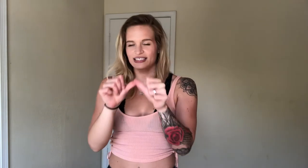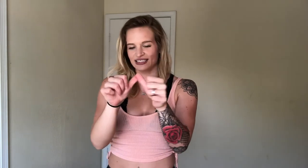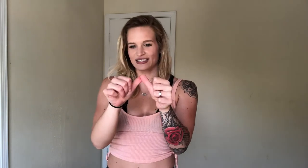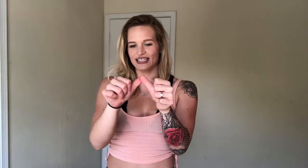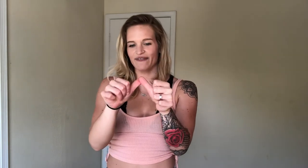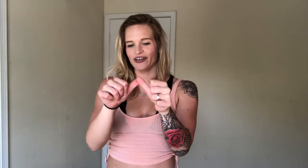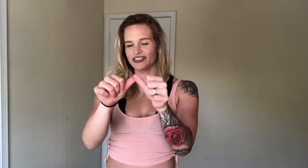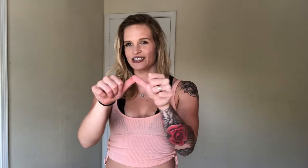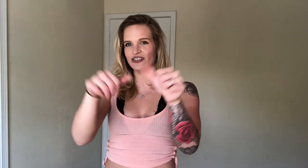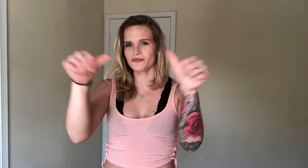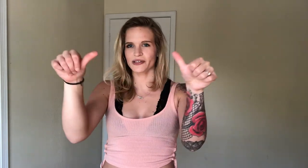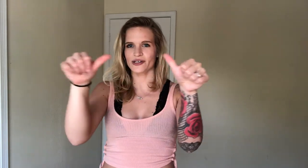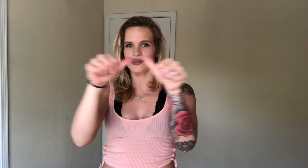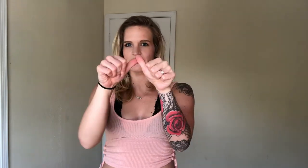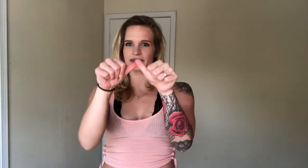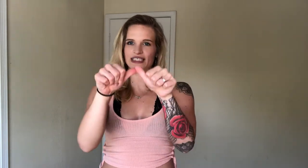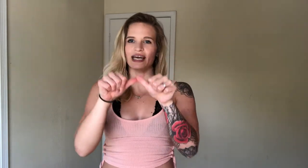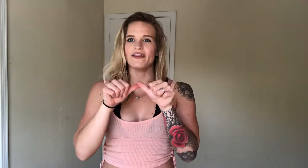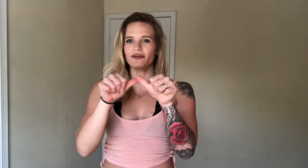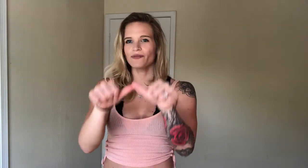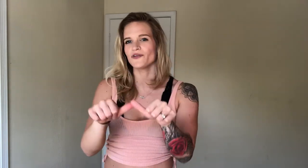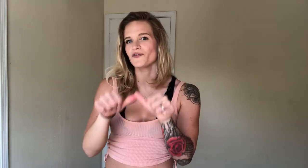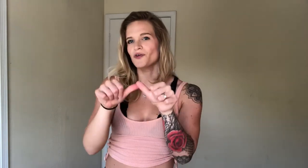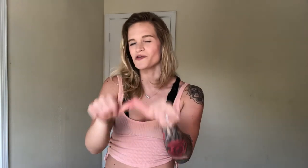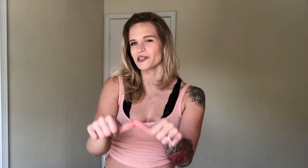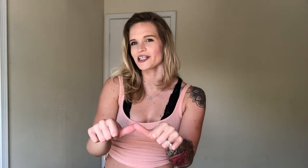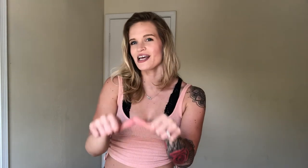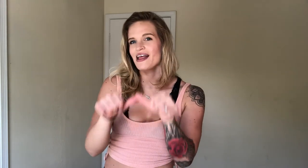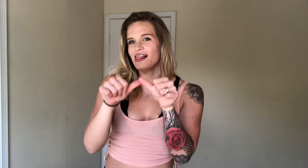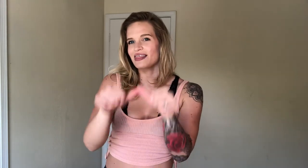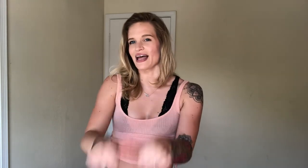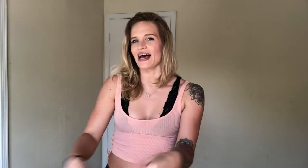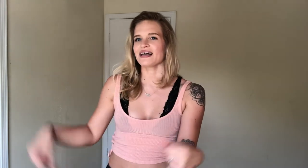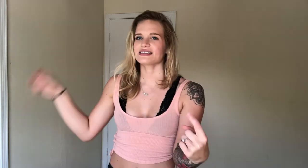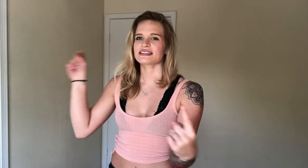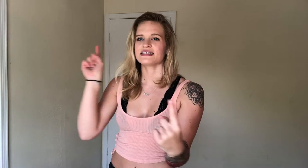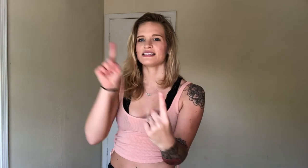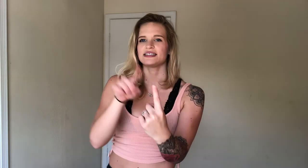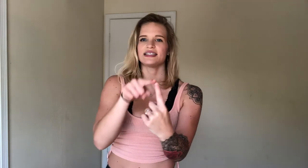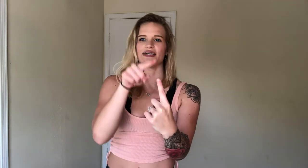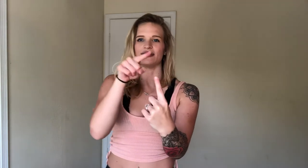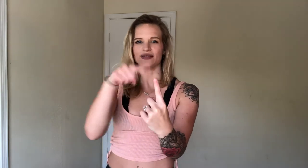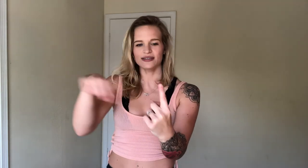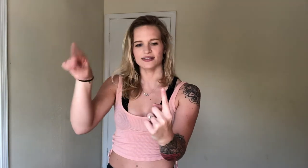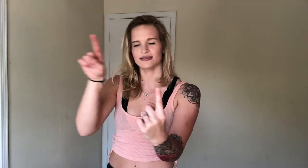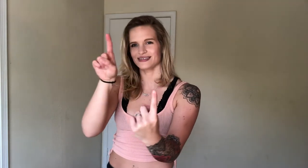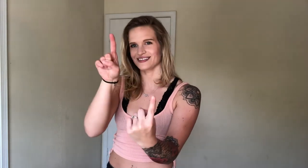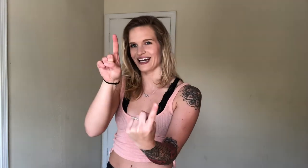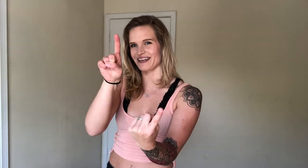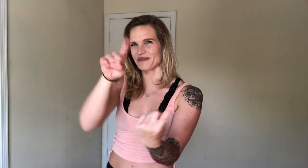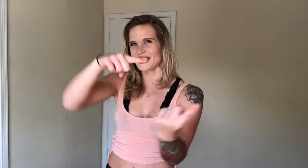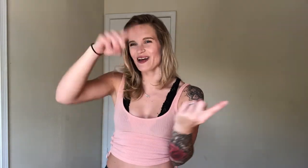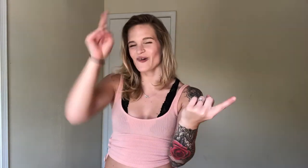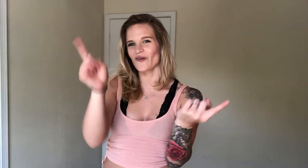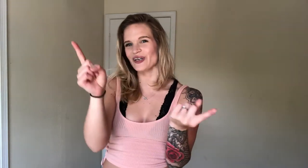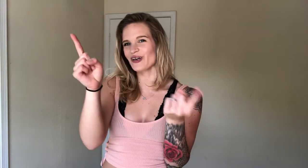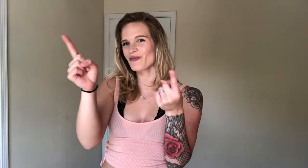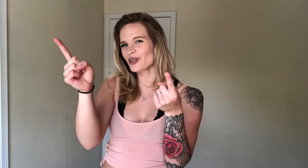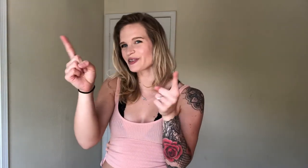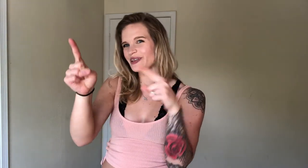This is the sign for continue. Put your thumbs together. Move it forward. Last. Till. Tap. One. Point a